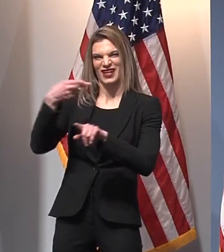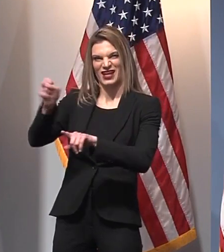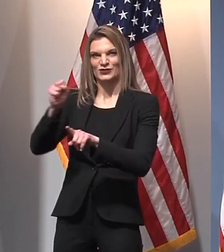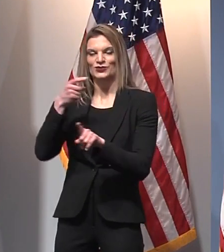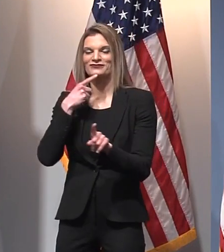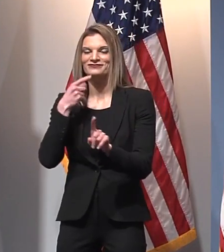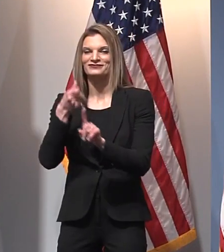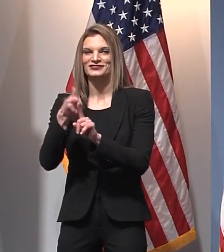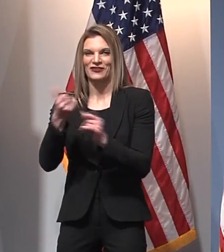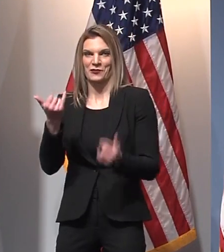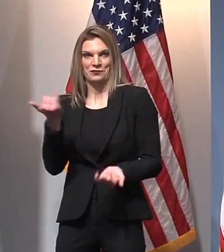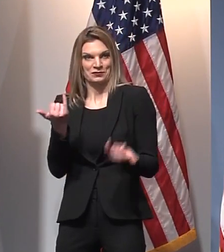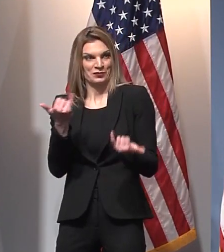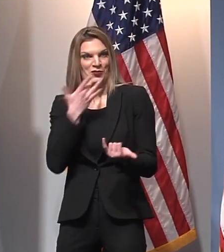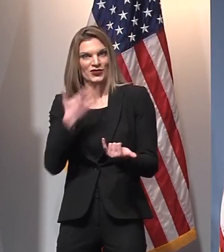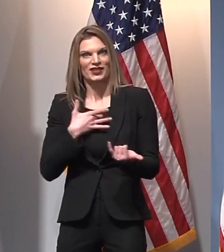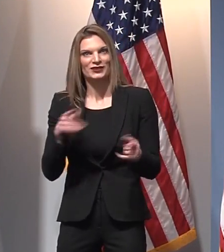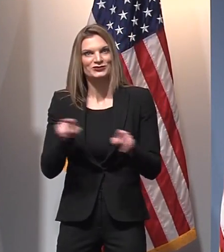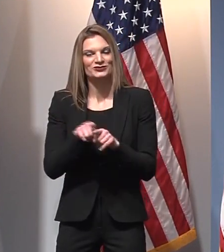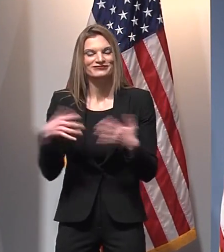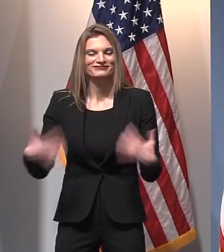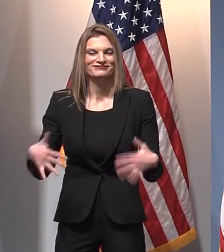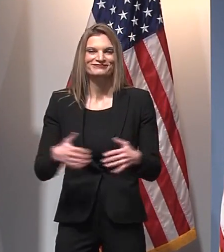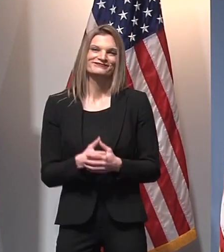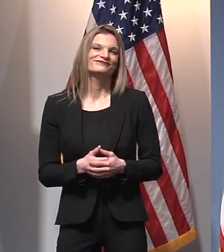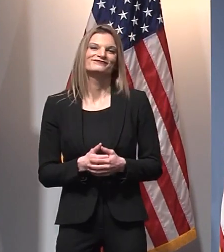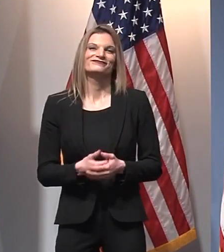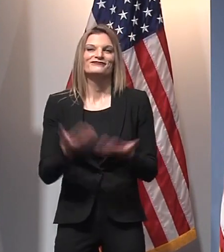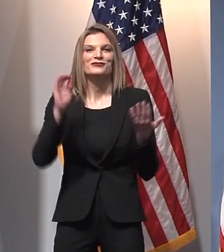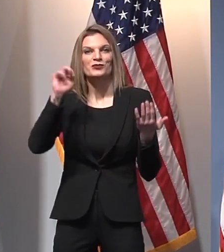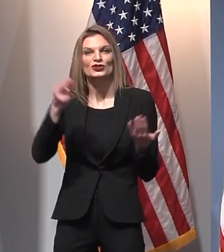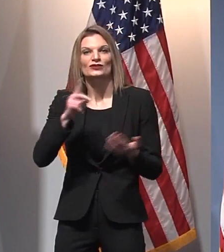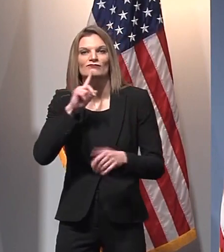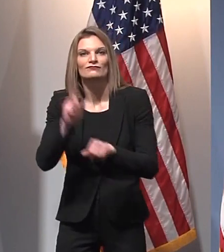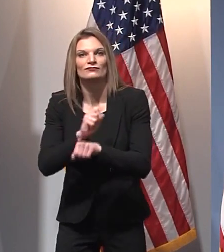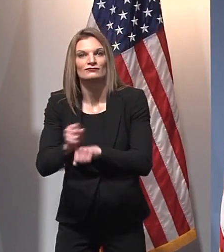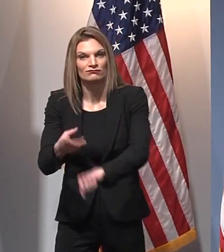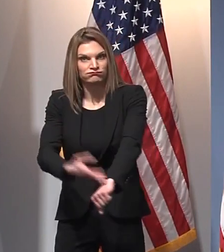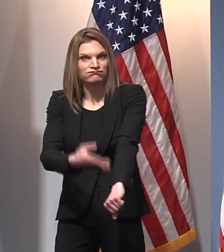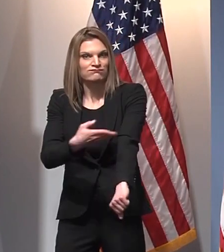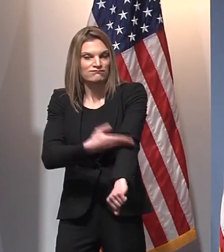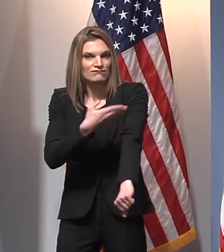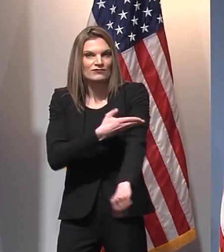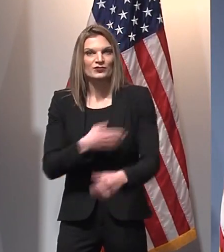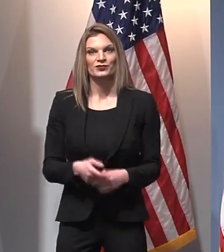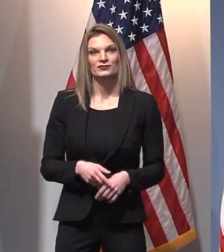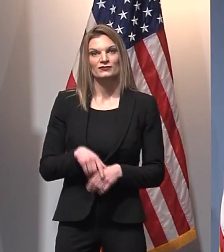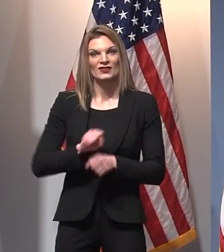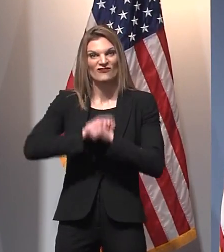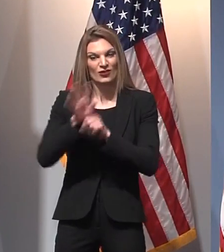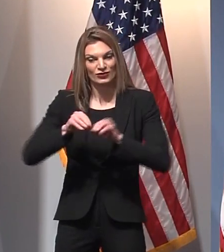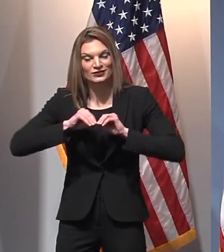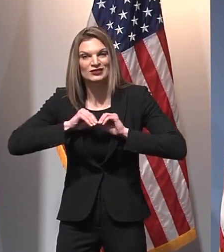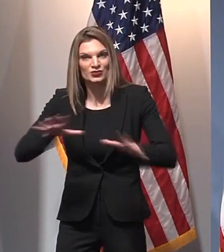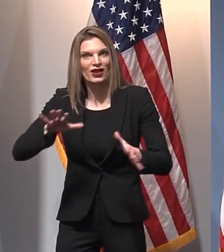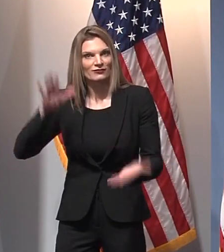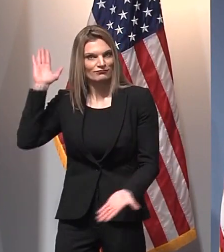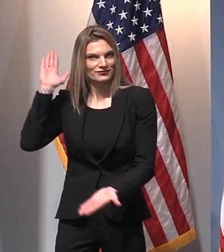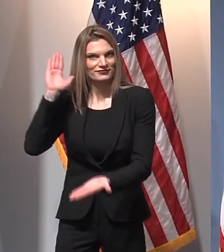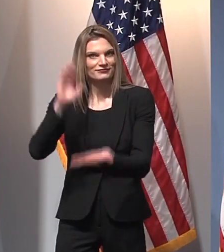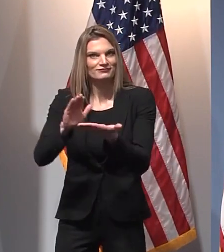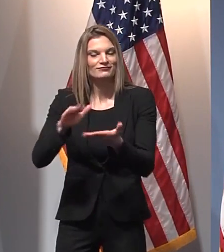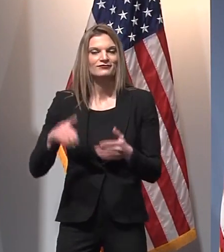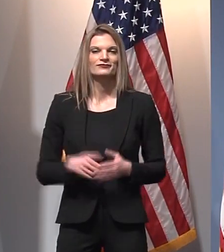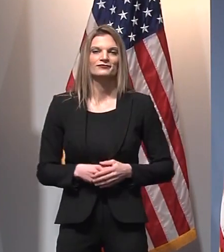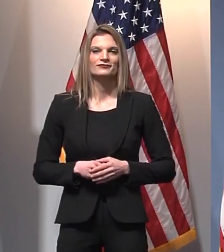So, Michigan is making encouraging progress in eliminating this virus in communities across our state.